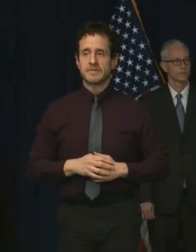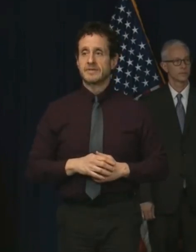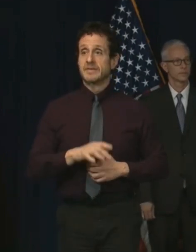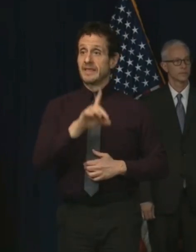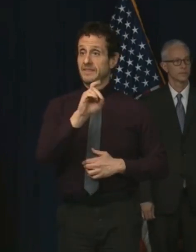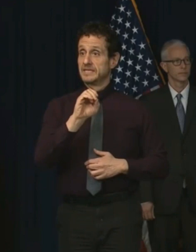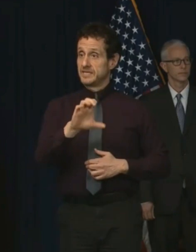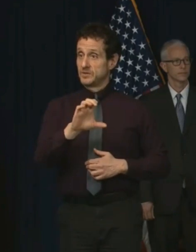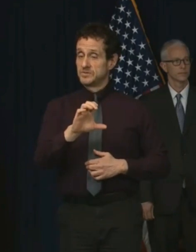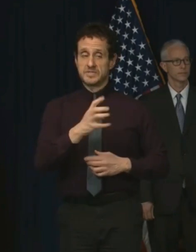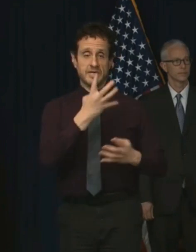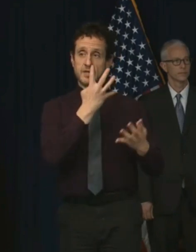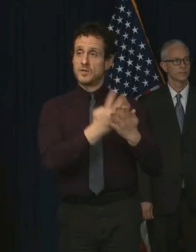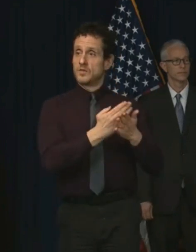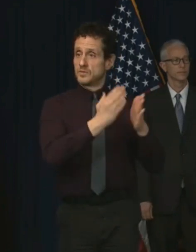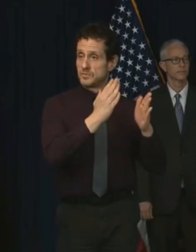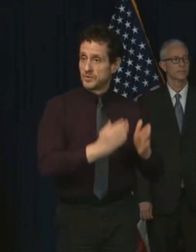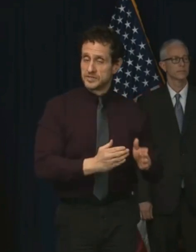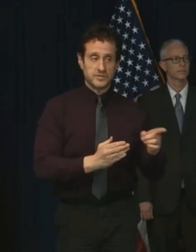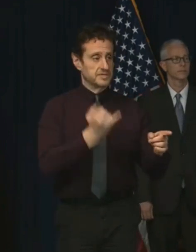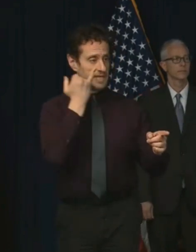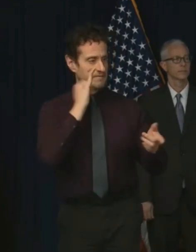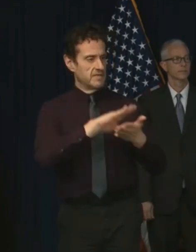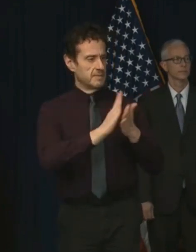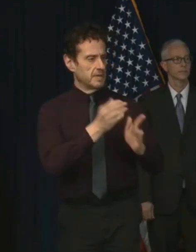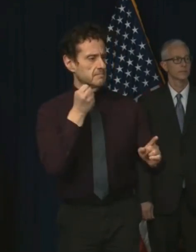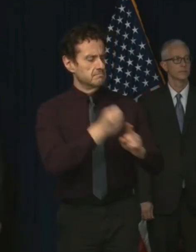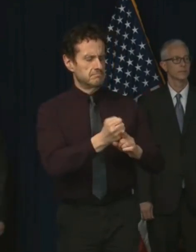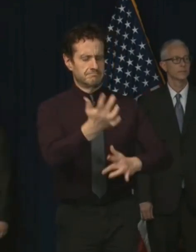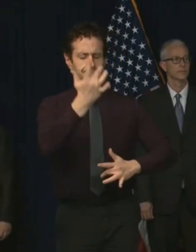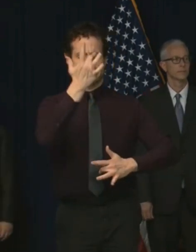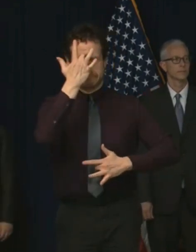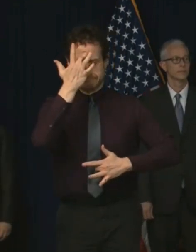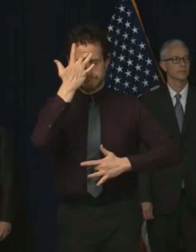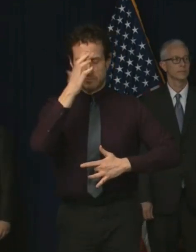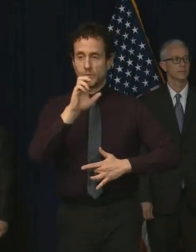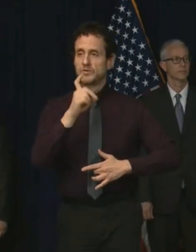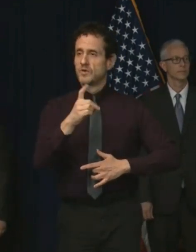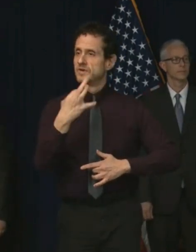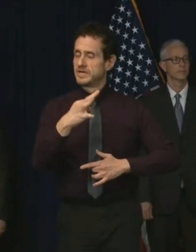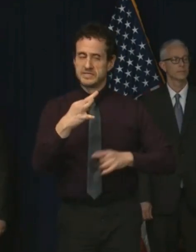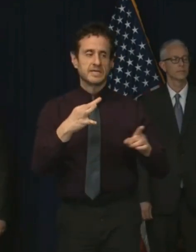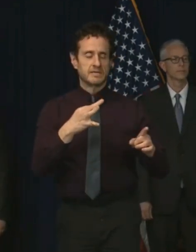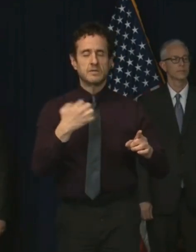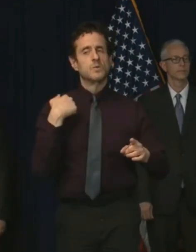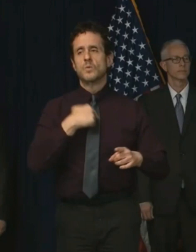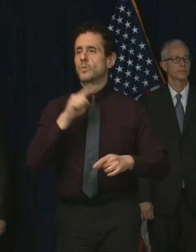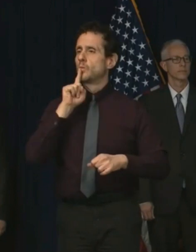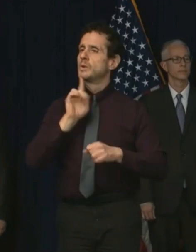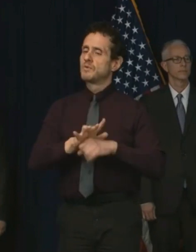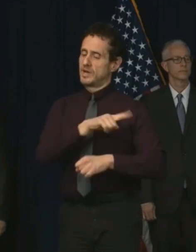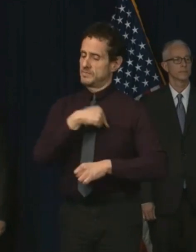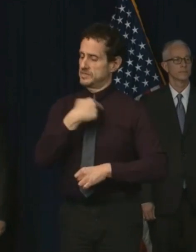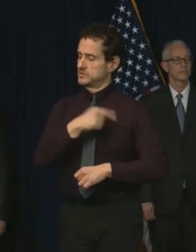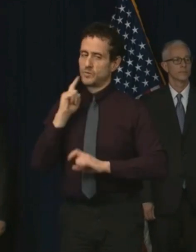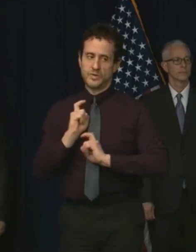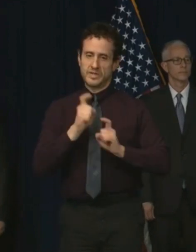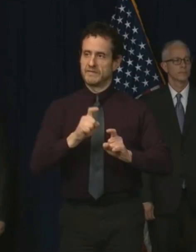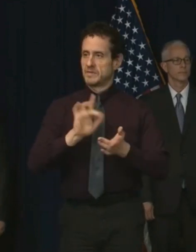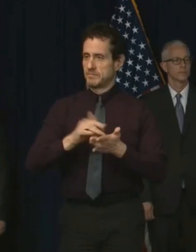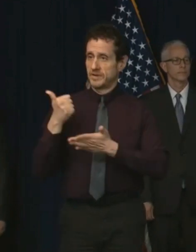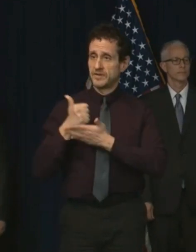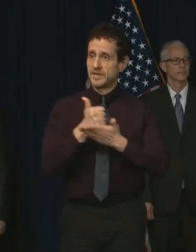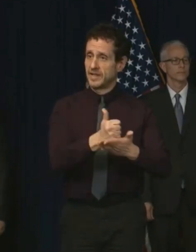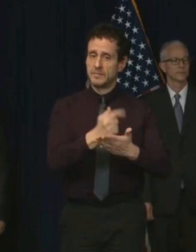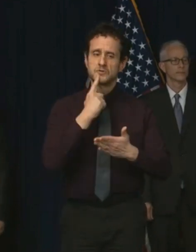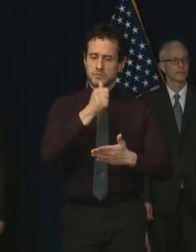residents who fall seriously ill with COVID-19 will receive available medical assistance to get through it,